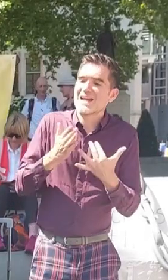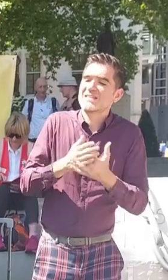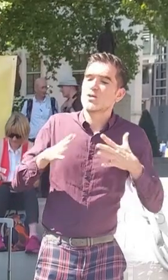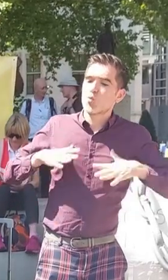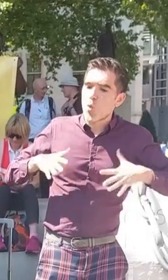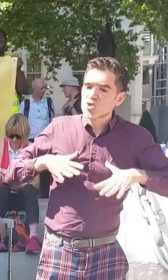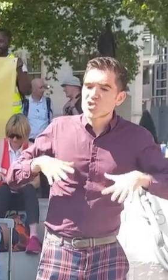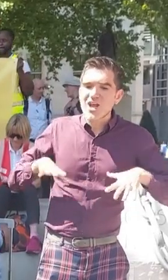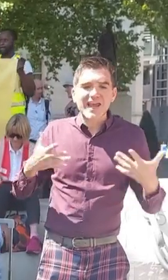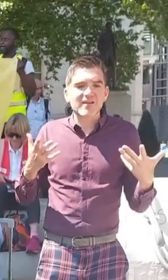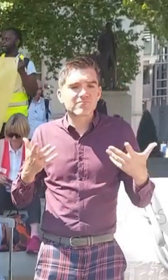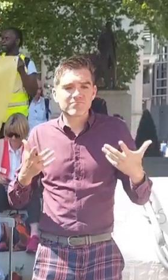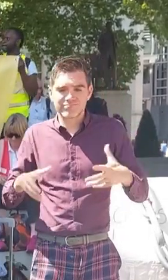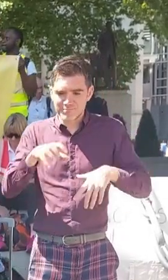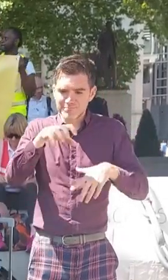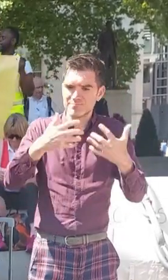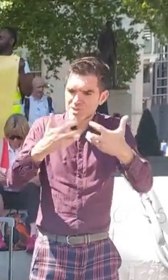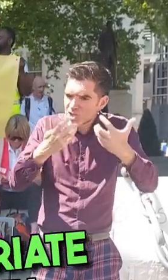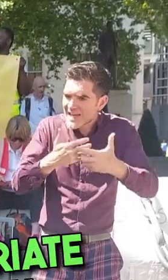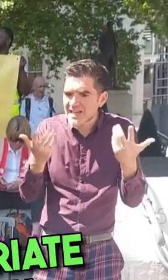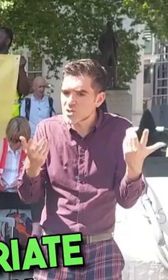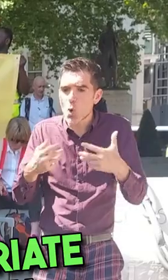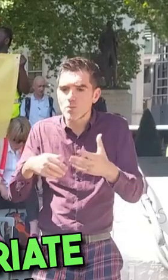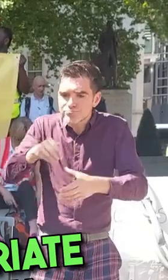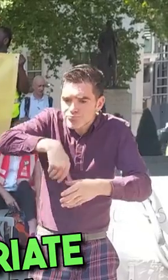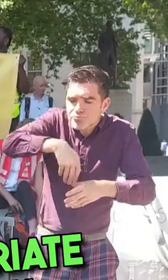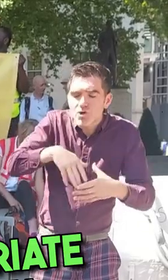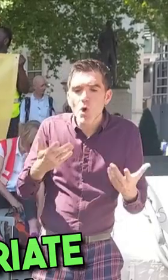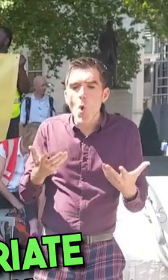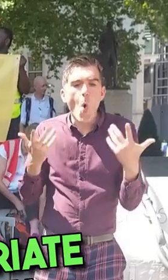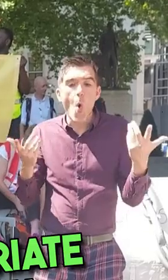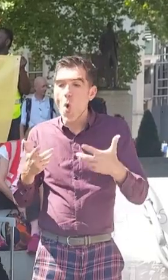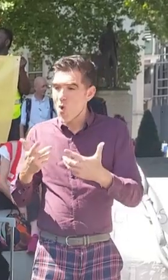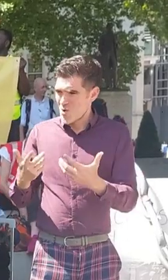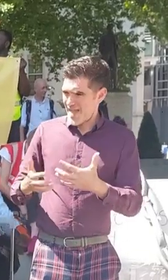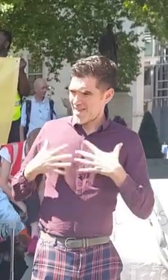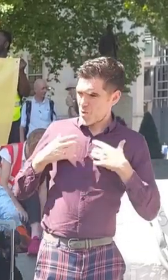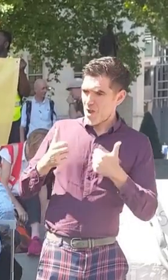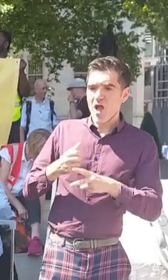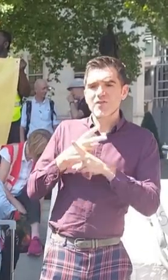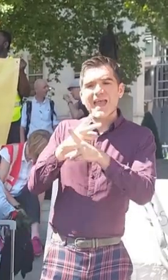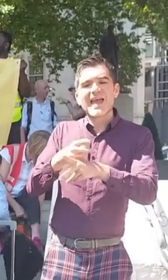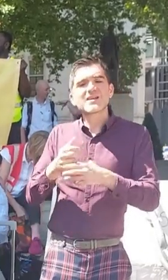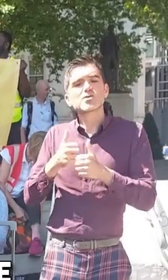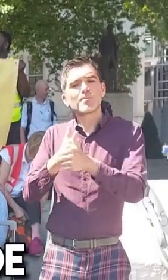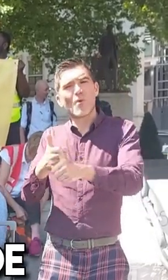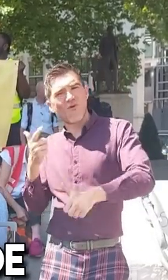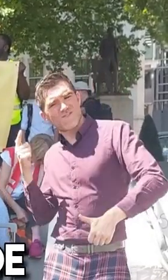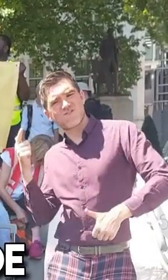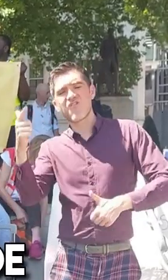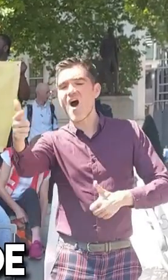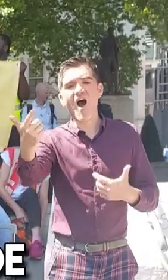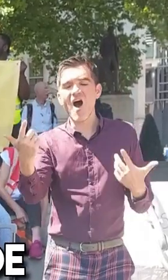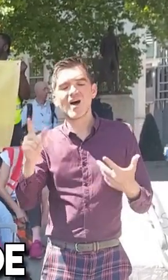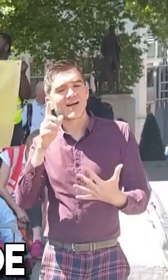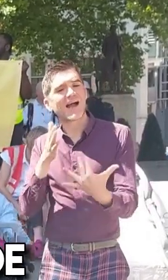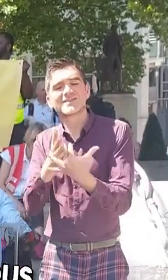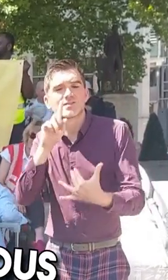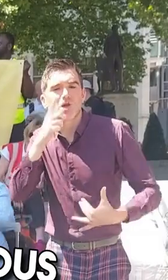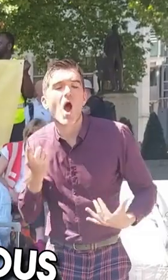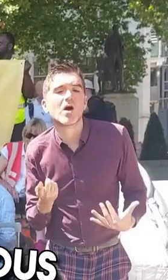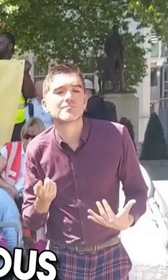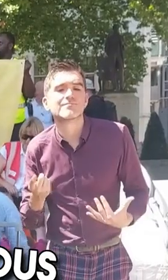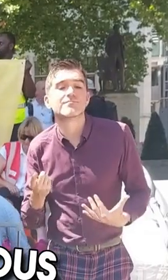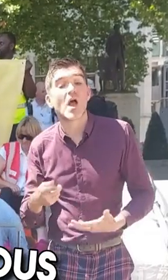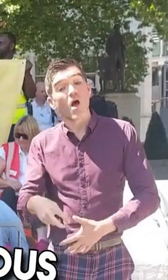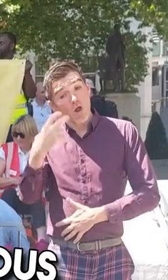or stuck many miles from appropriate health care support. I made the argument to